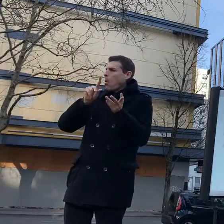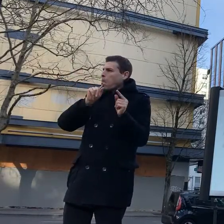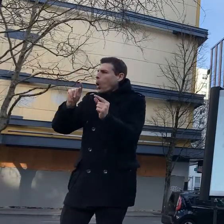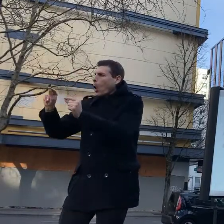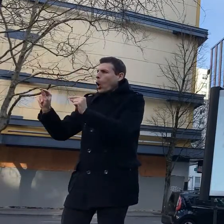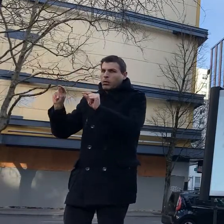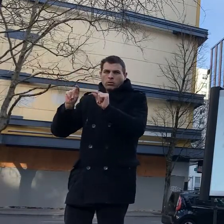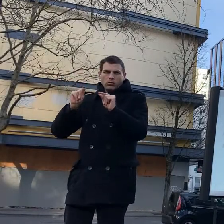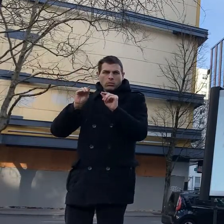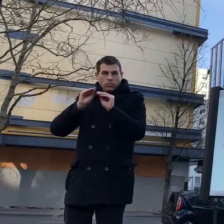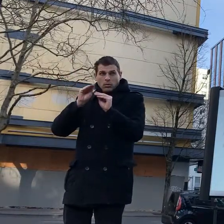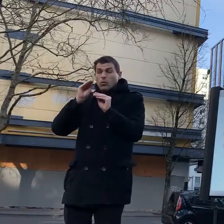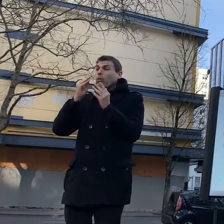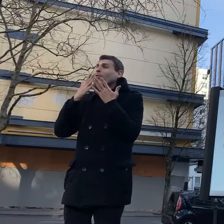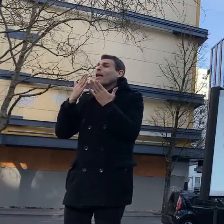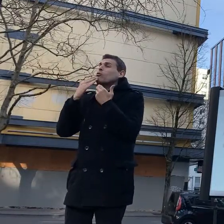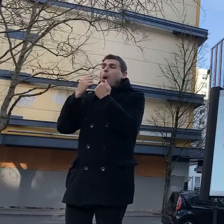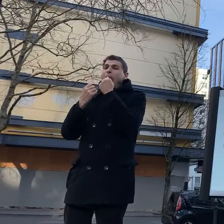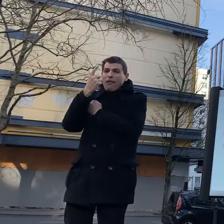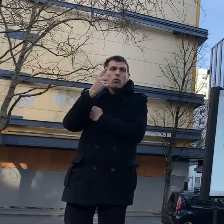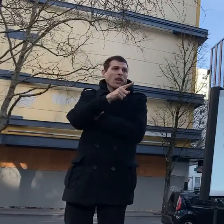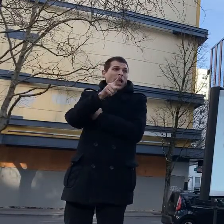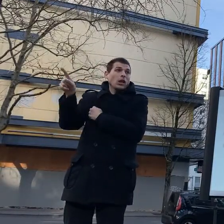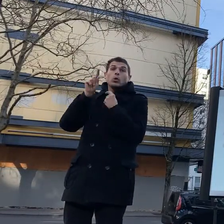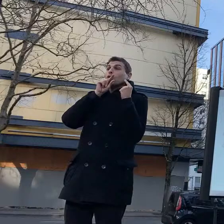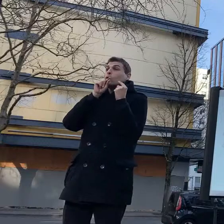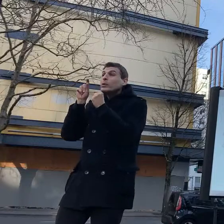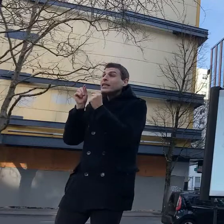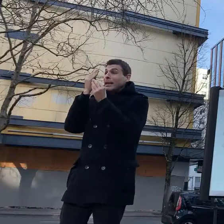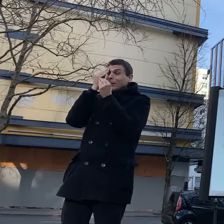experienced significant defoliation